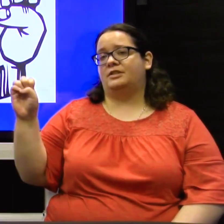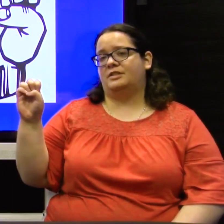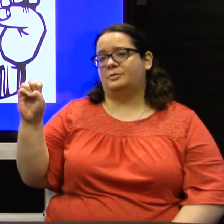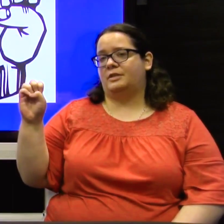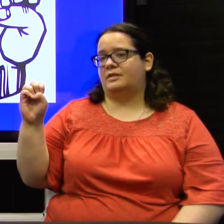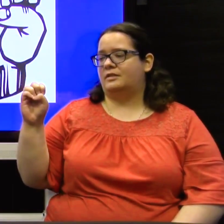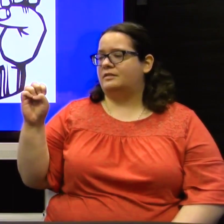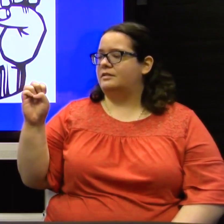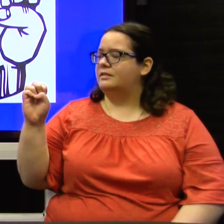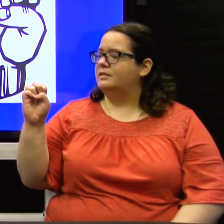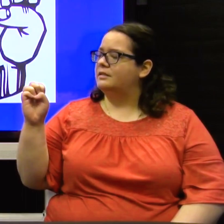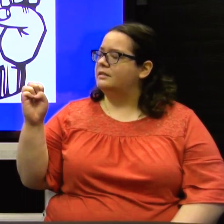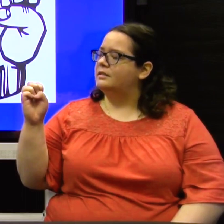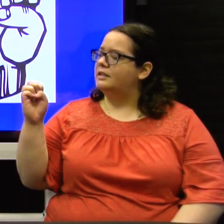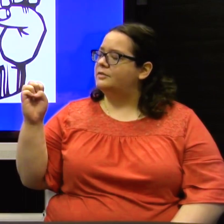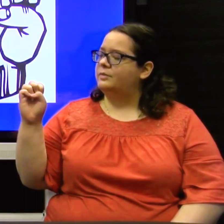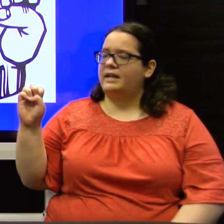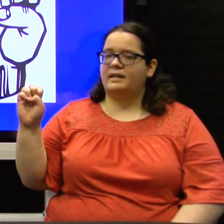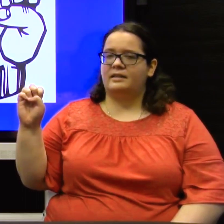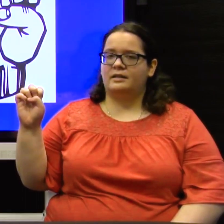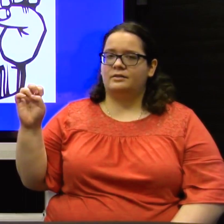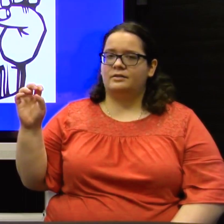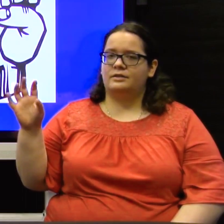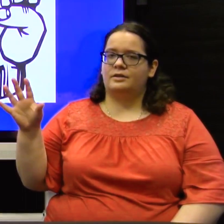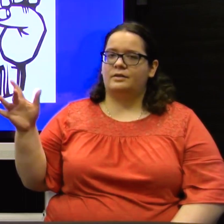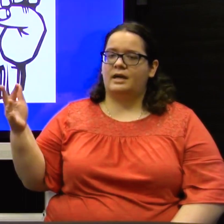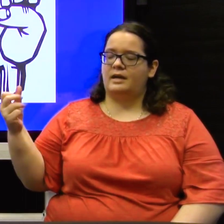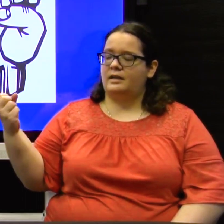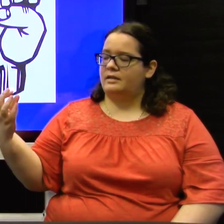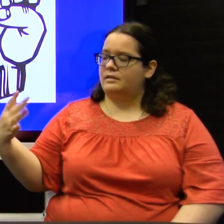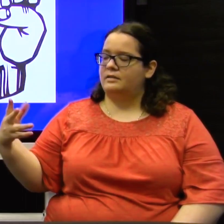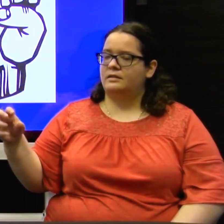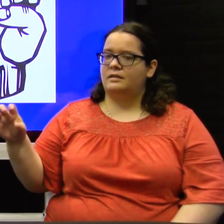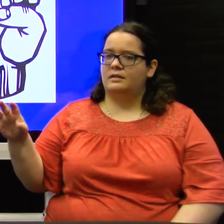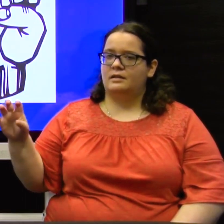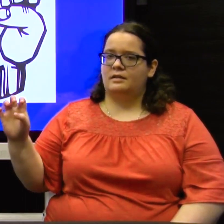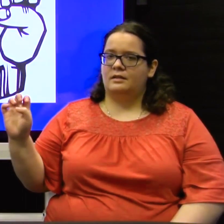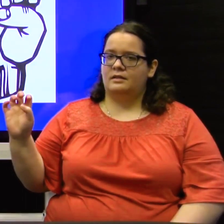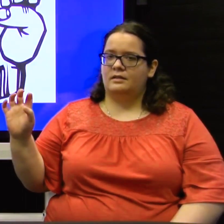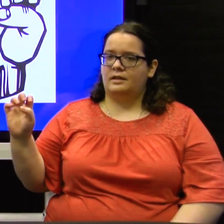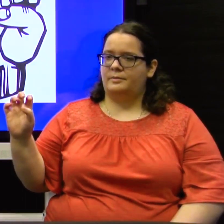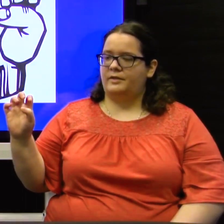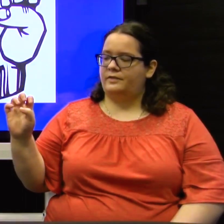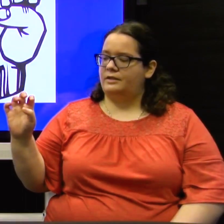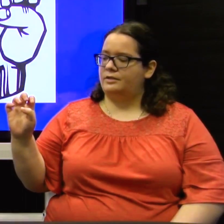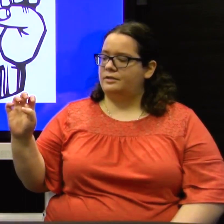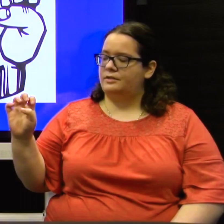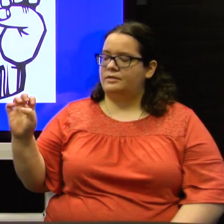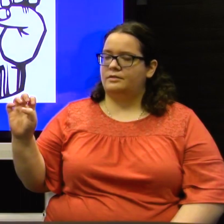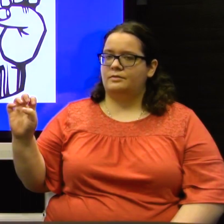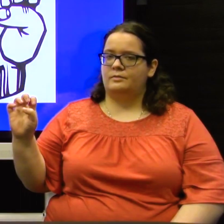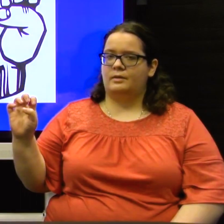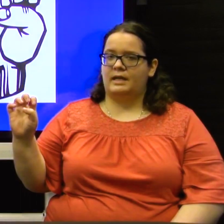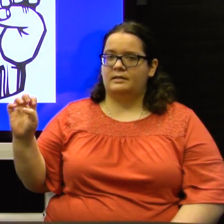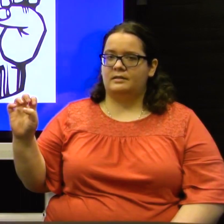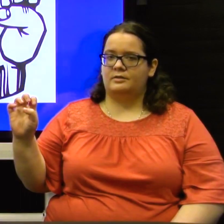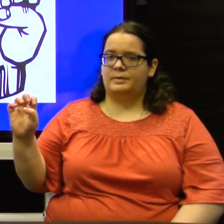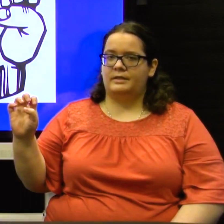does where it's right at the knuckles. So, I let my fingers relax a little bit.